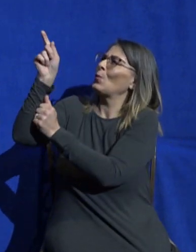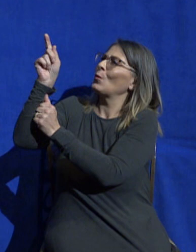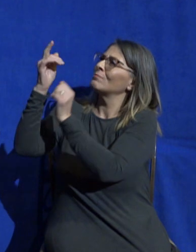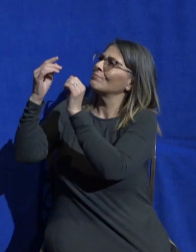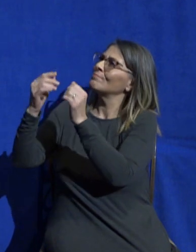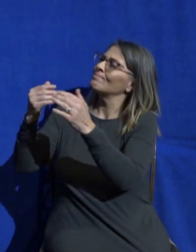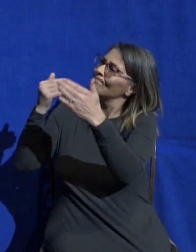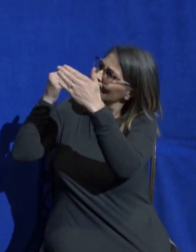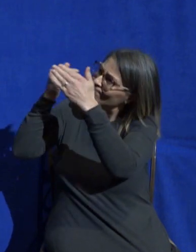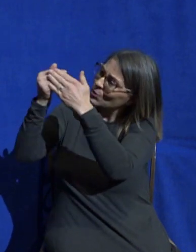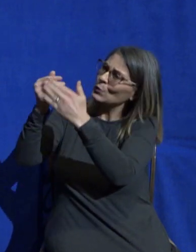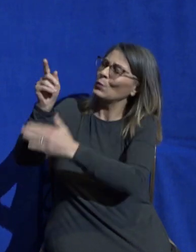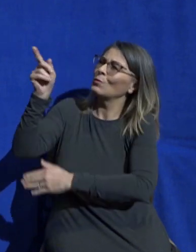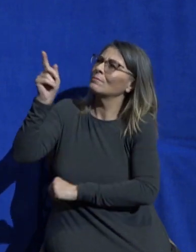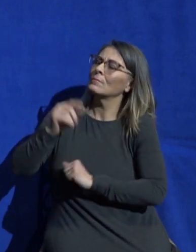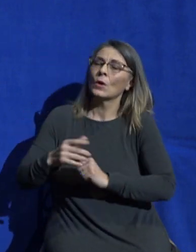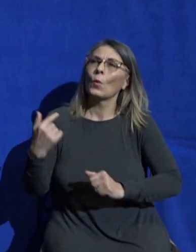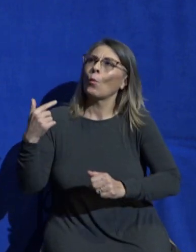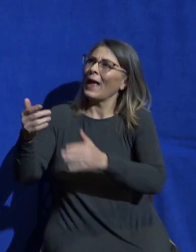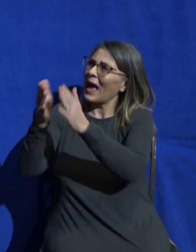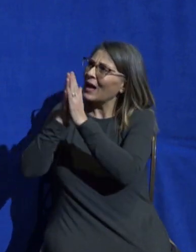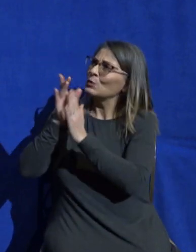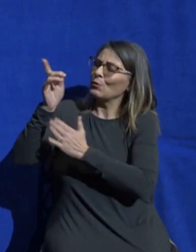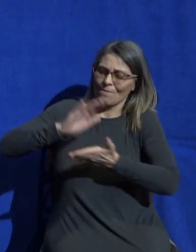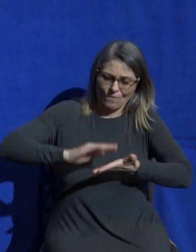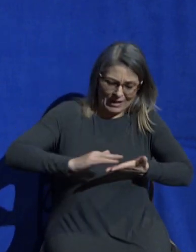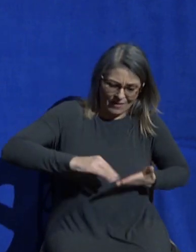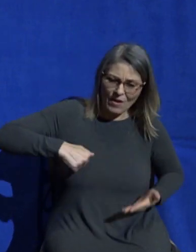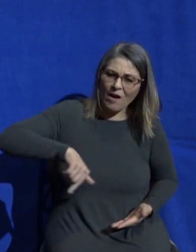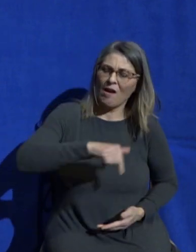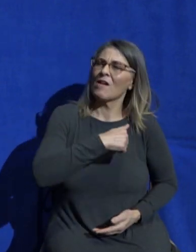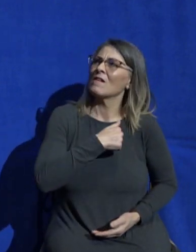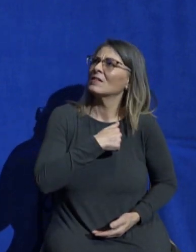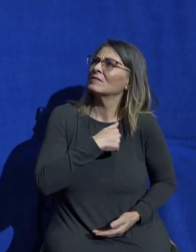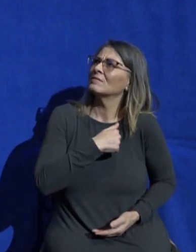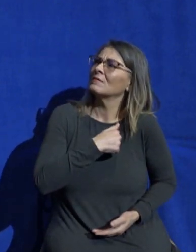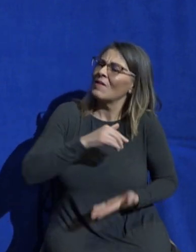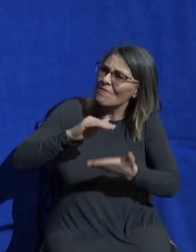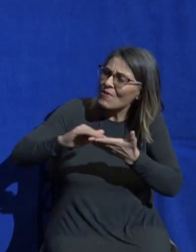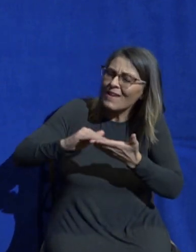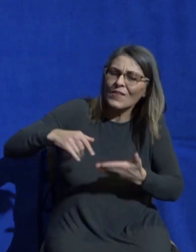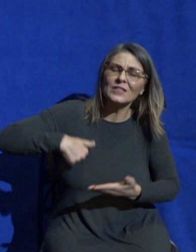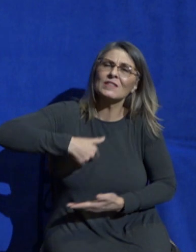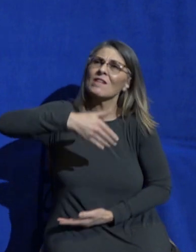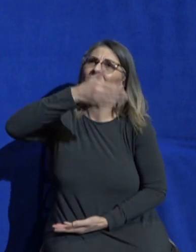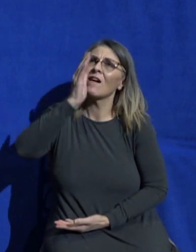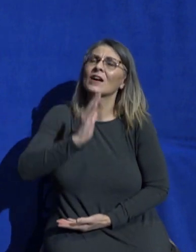would you help us Holy Spirit would you give us wisdom to know how to truly live this out